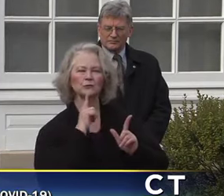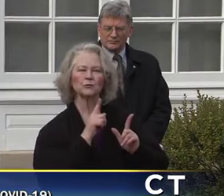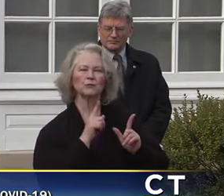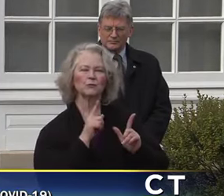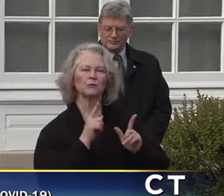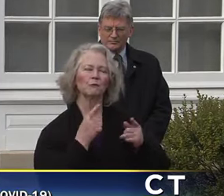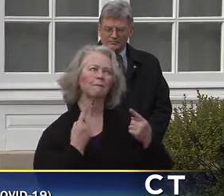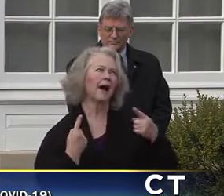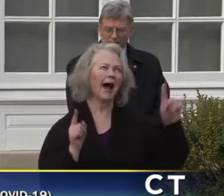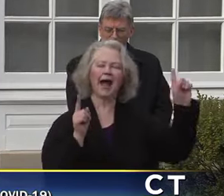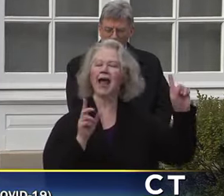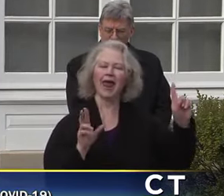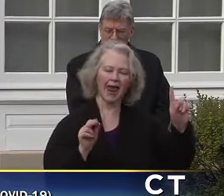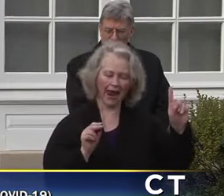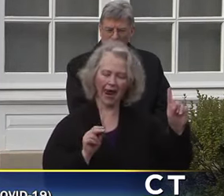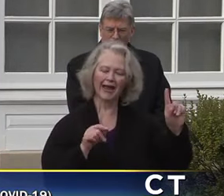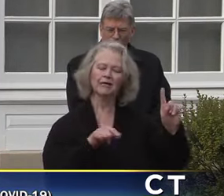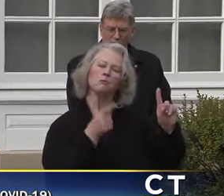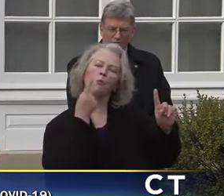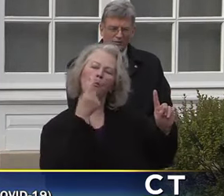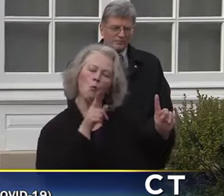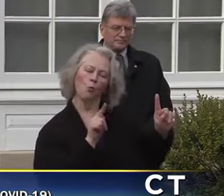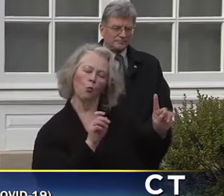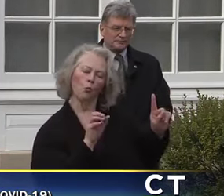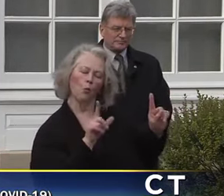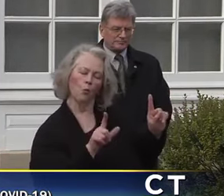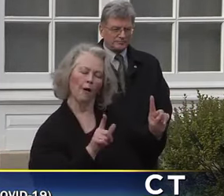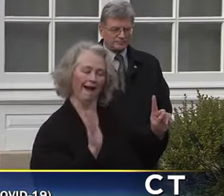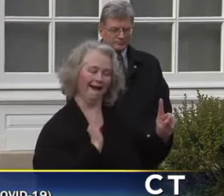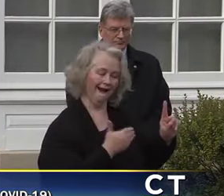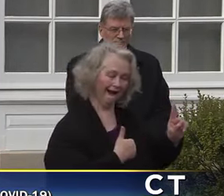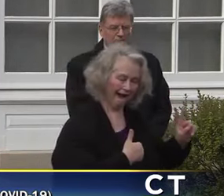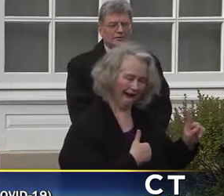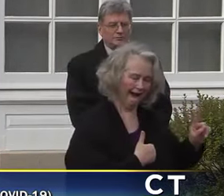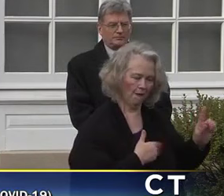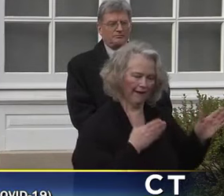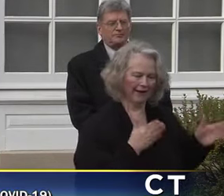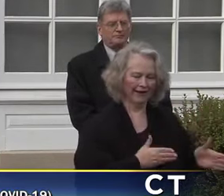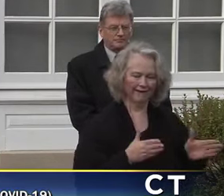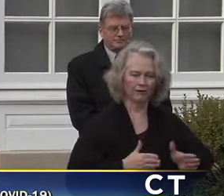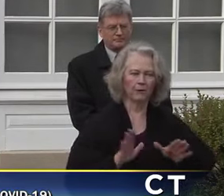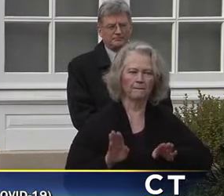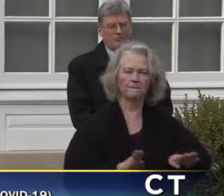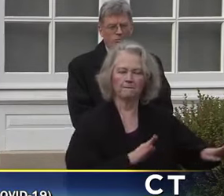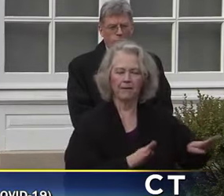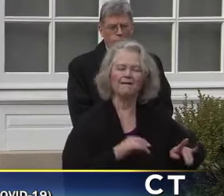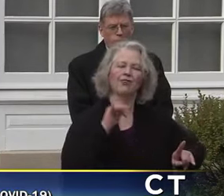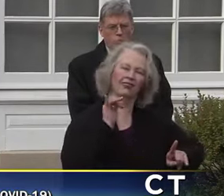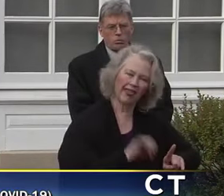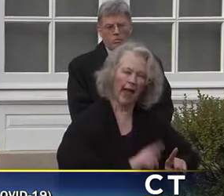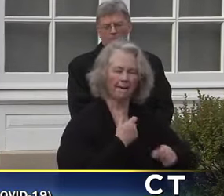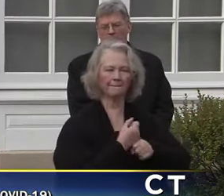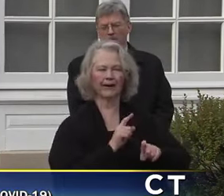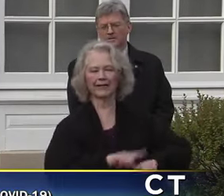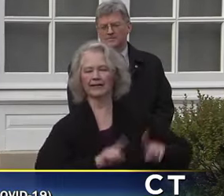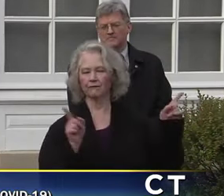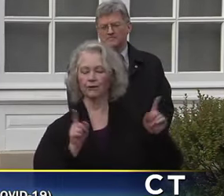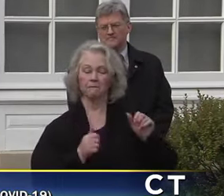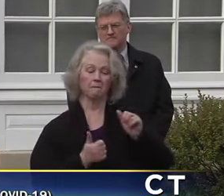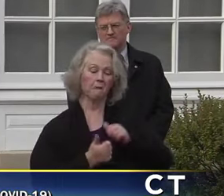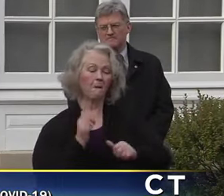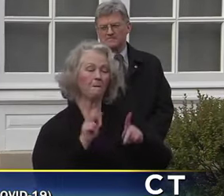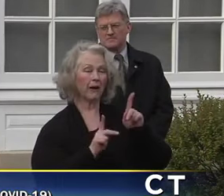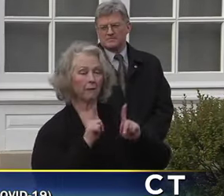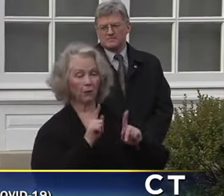and it's our individual actions that are going to make a difference here. The vast majority of people who get this illness